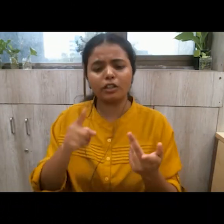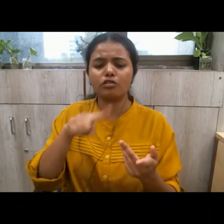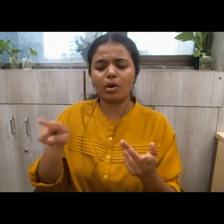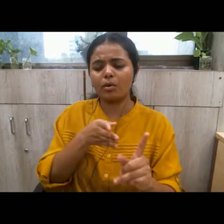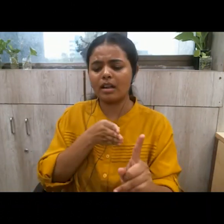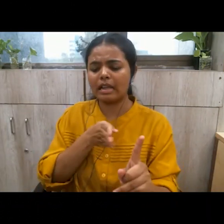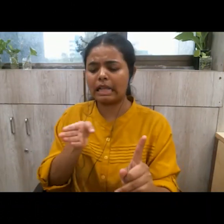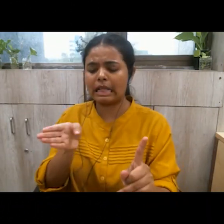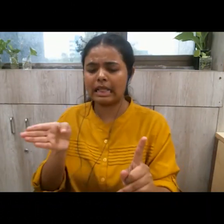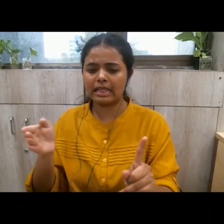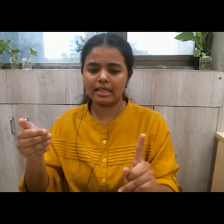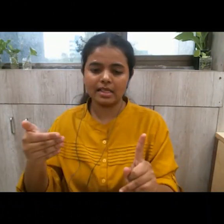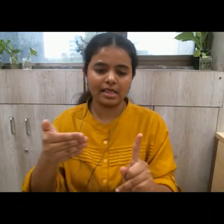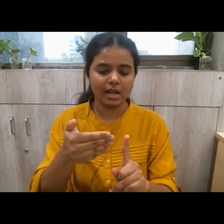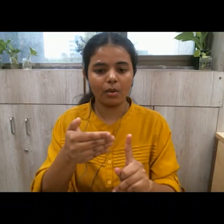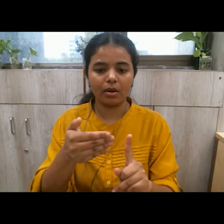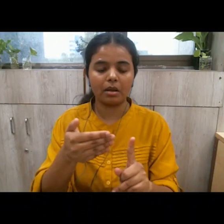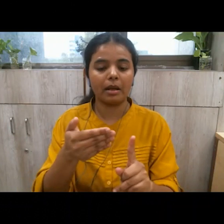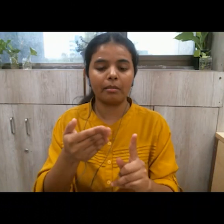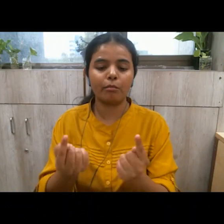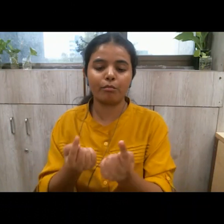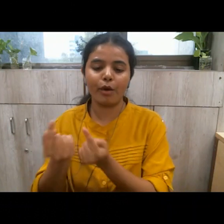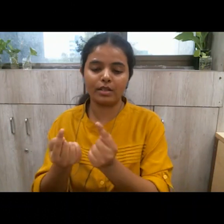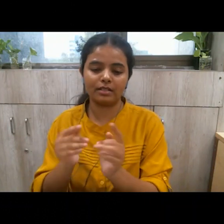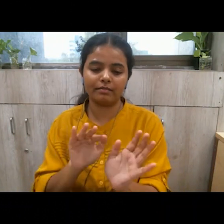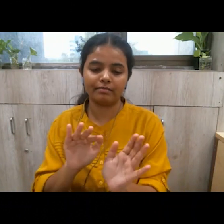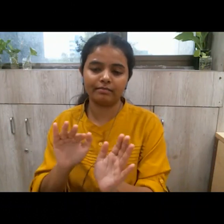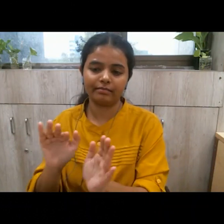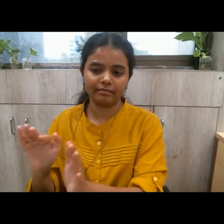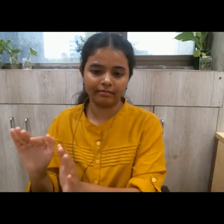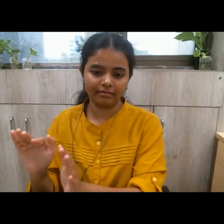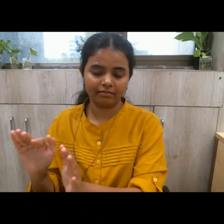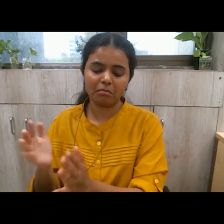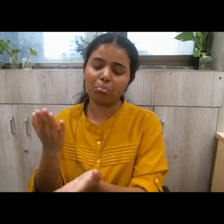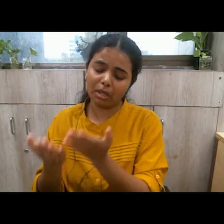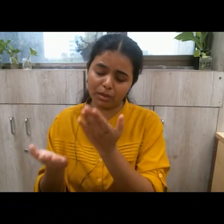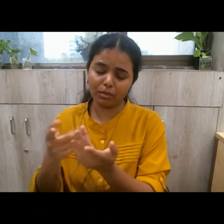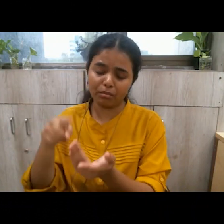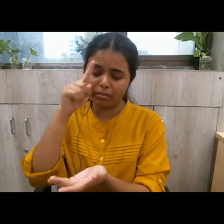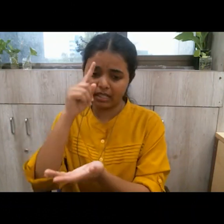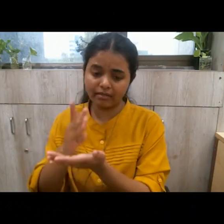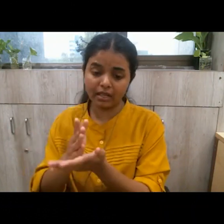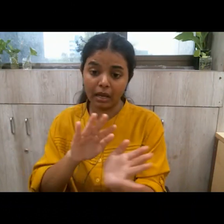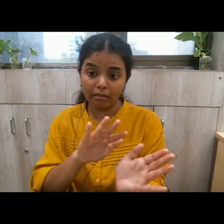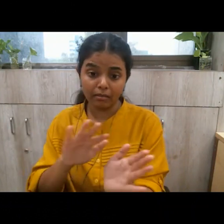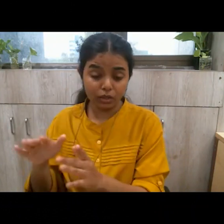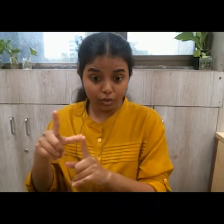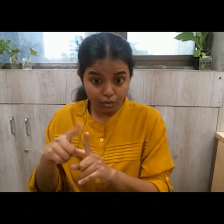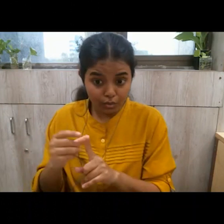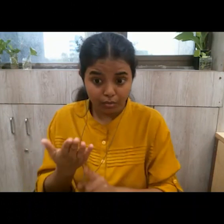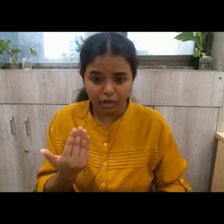to reach the right goal is politics politics may make you believe that but you can never do that